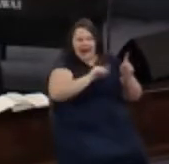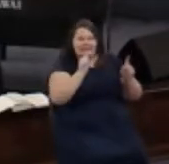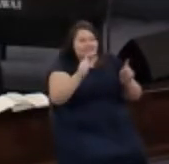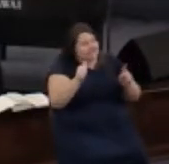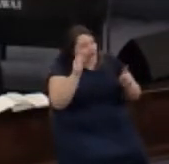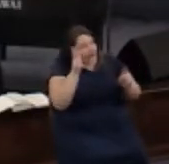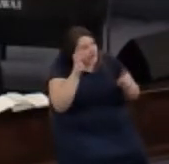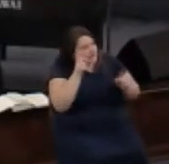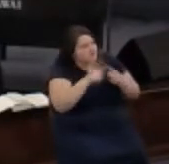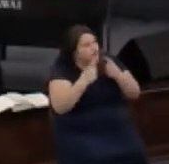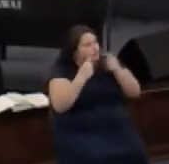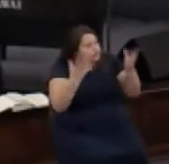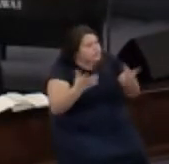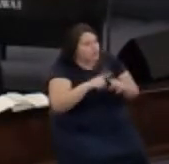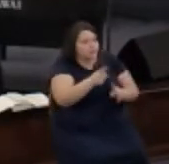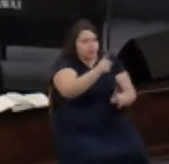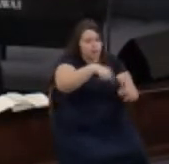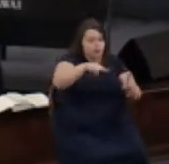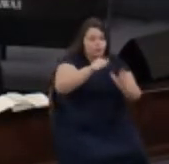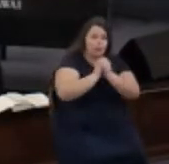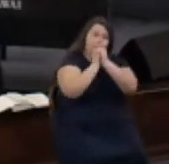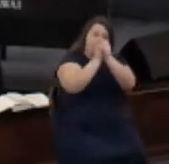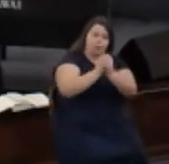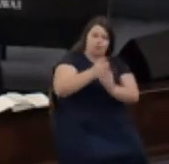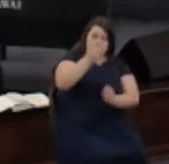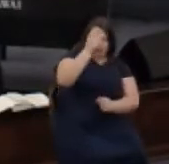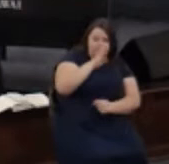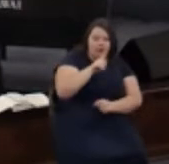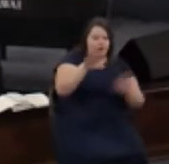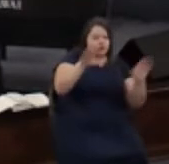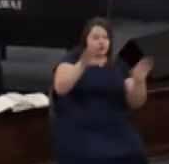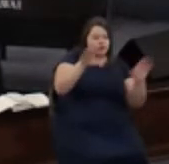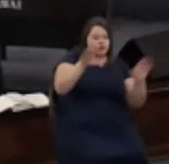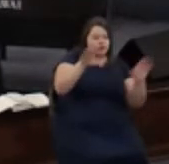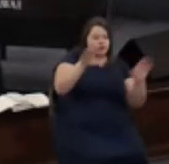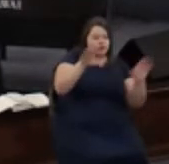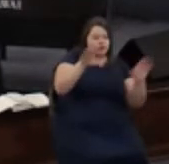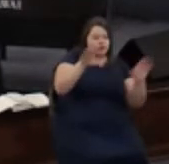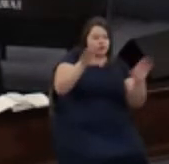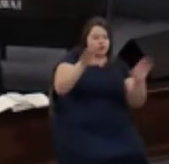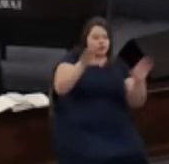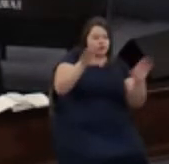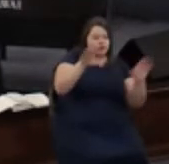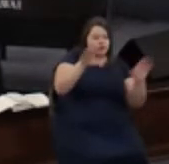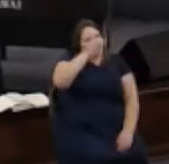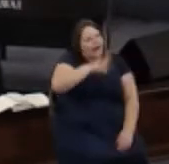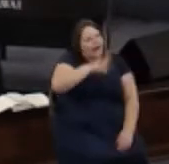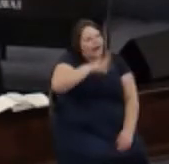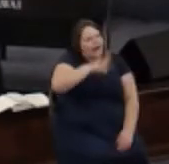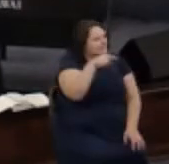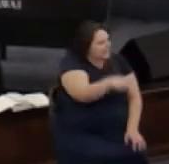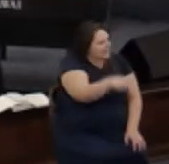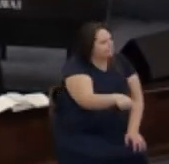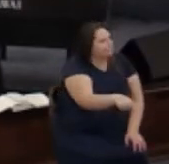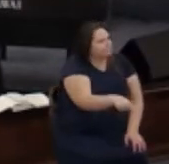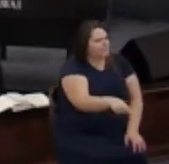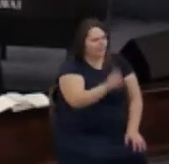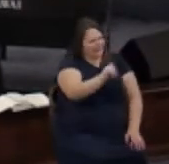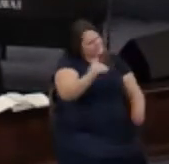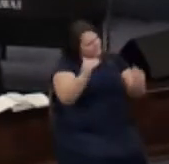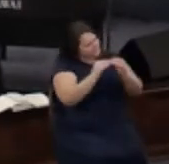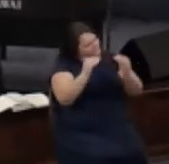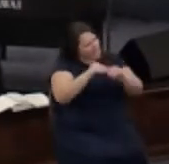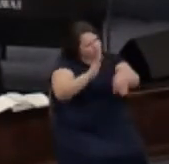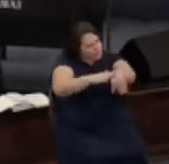but if anyone is a worshiper of God and does his will God listens to him there's a fair warning right here